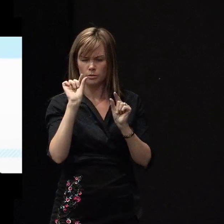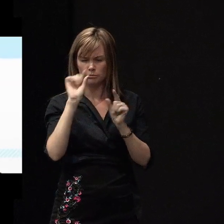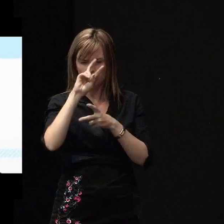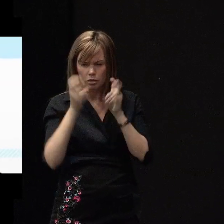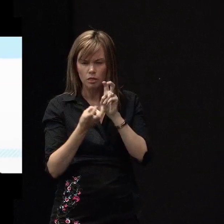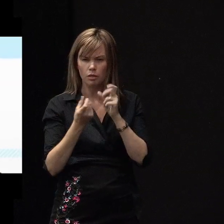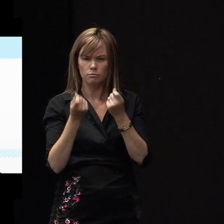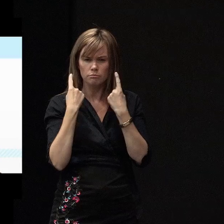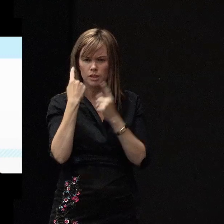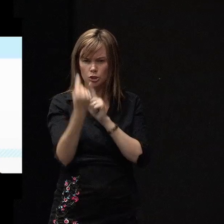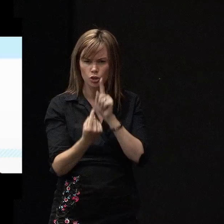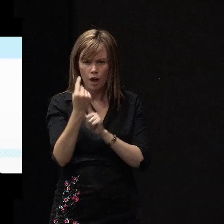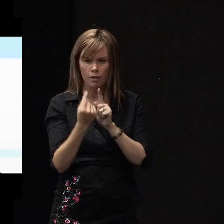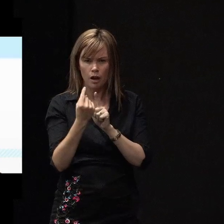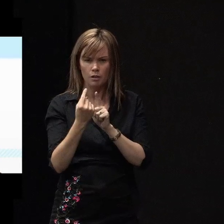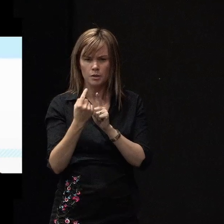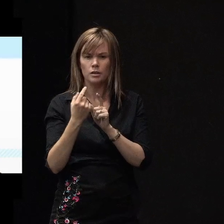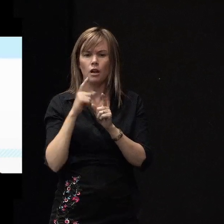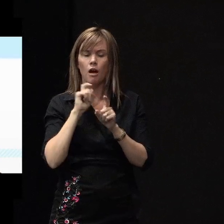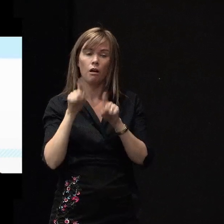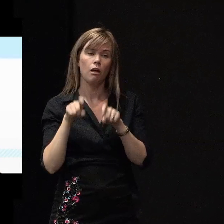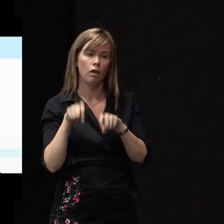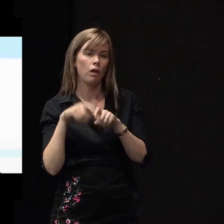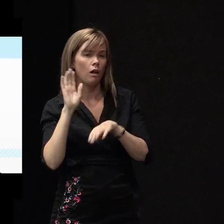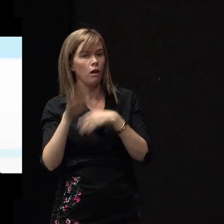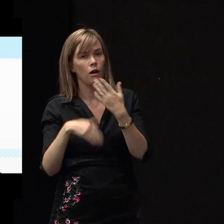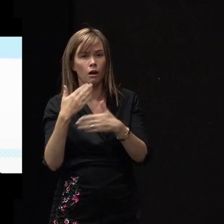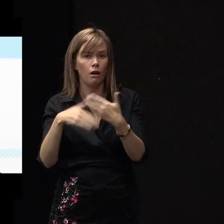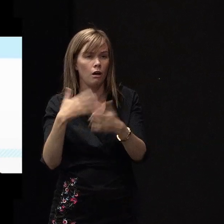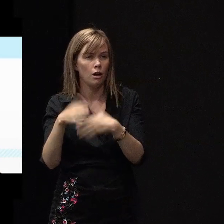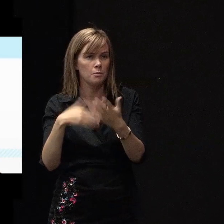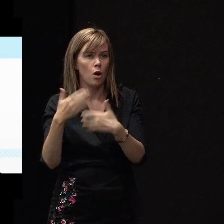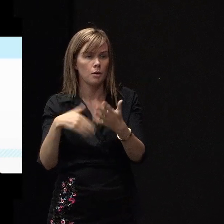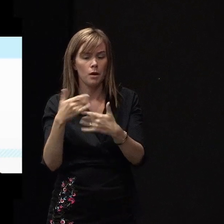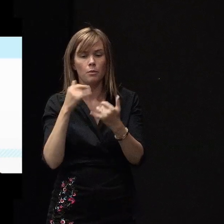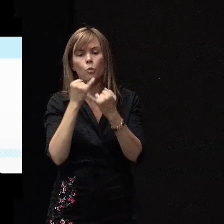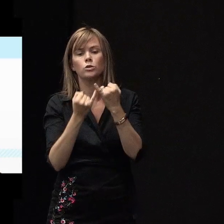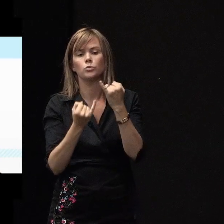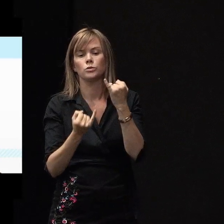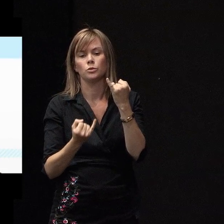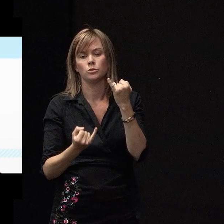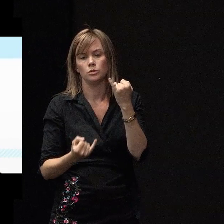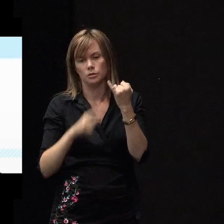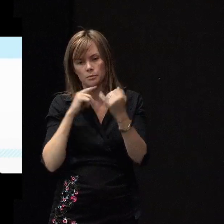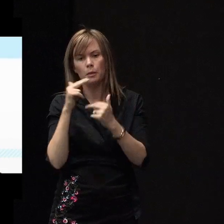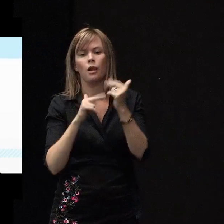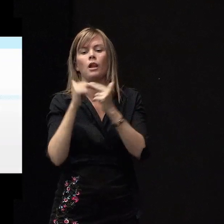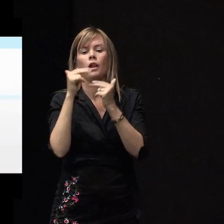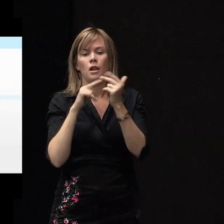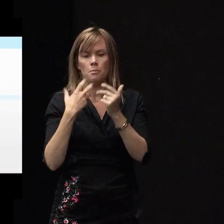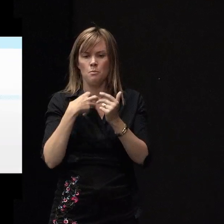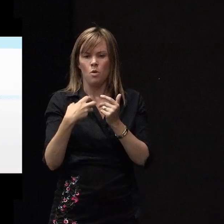and disappointments just drift past because they will accumulate and that will create tension and conflict